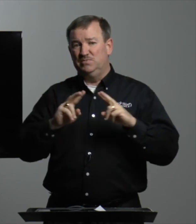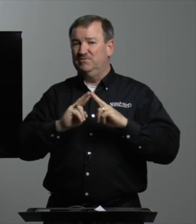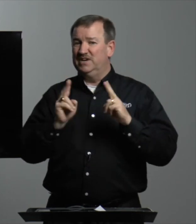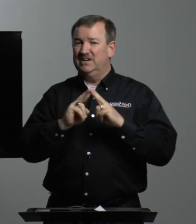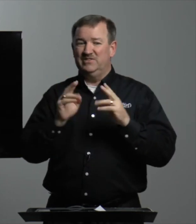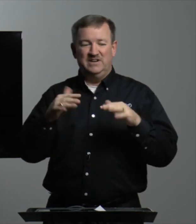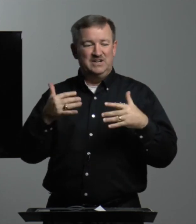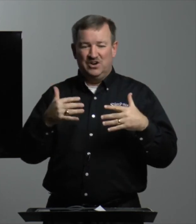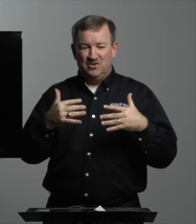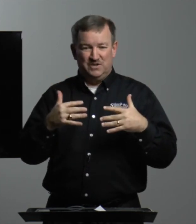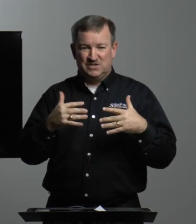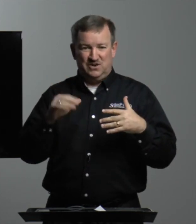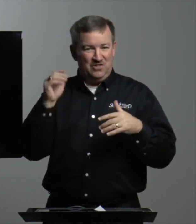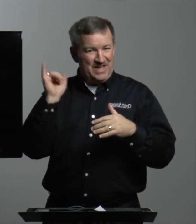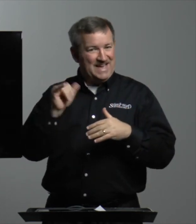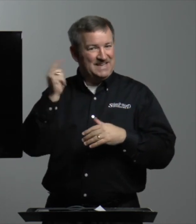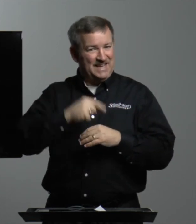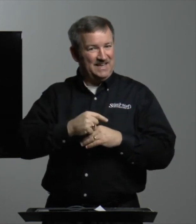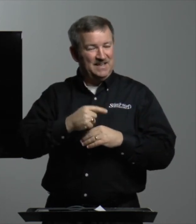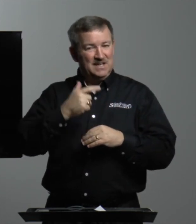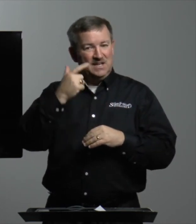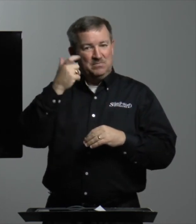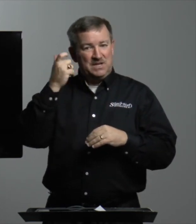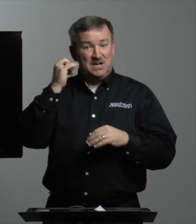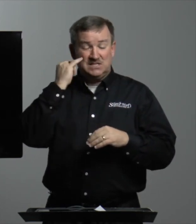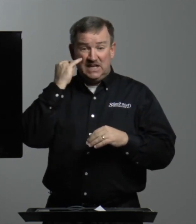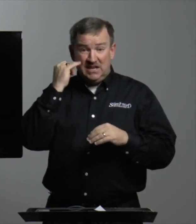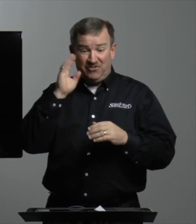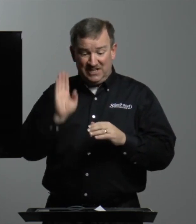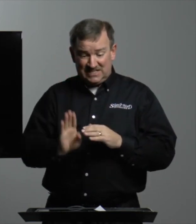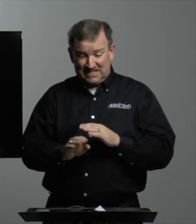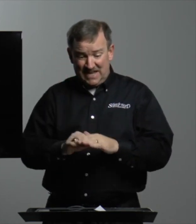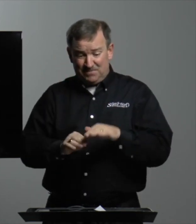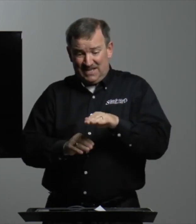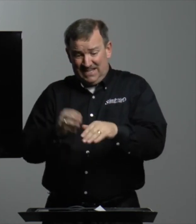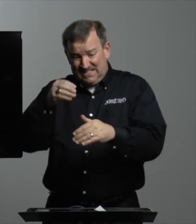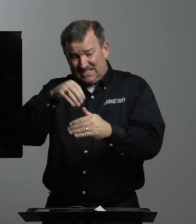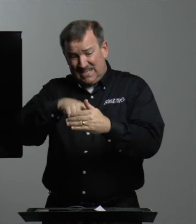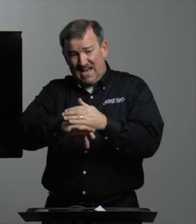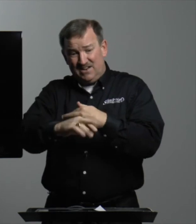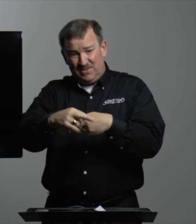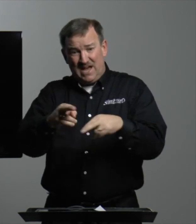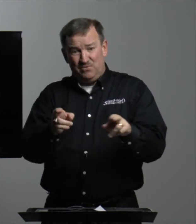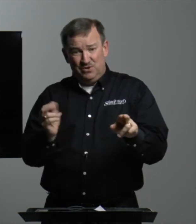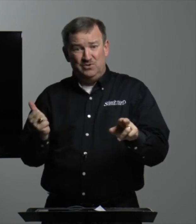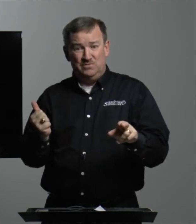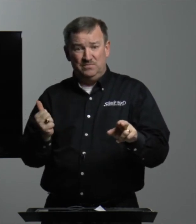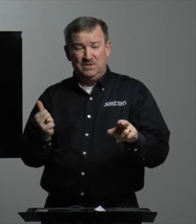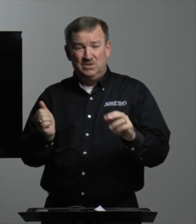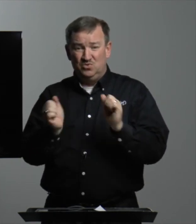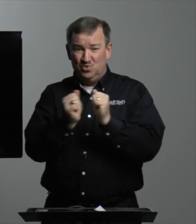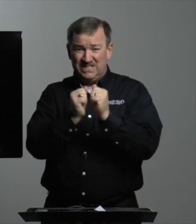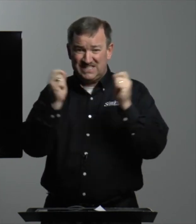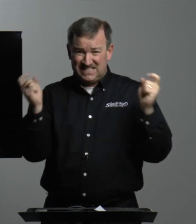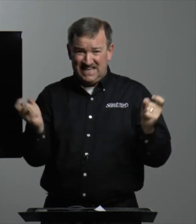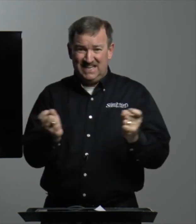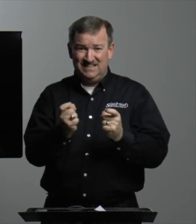would be very, very nervous on that day, because if he stepped inside of that room with sin,